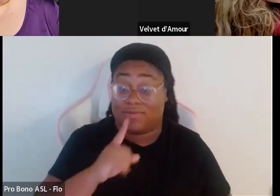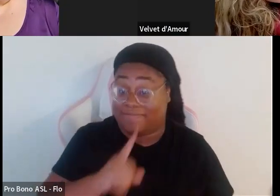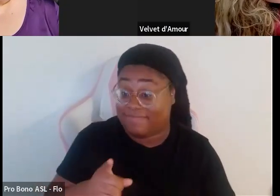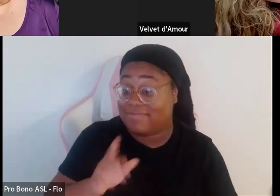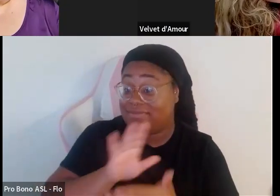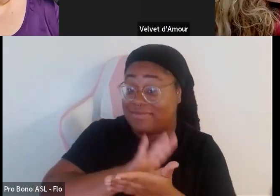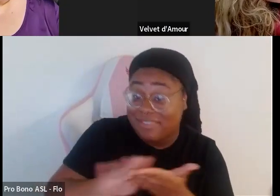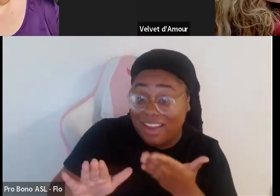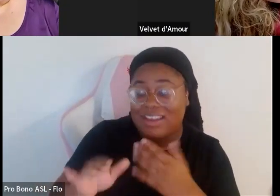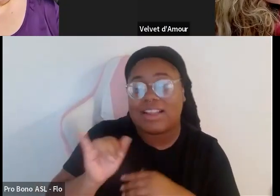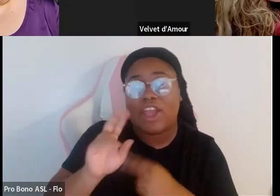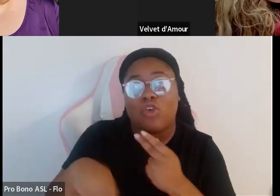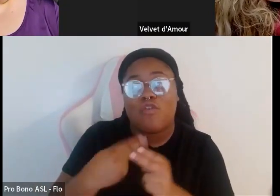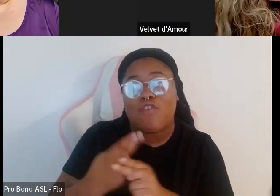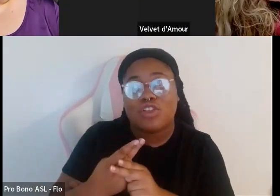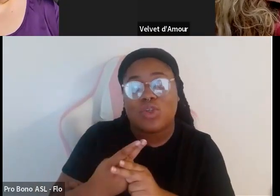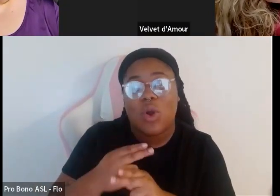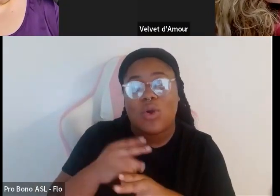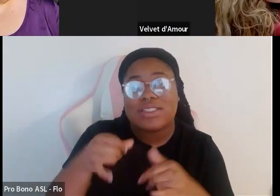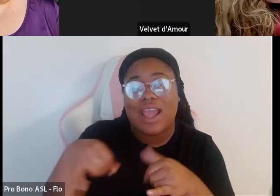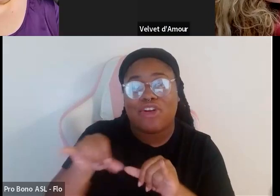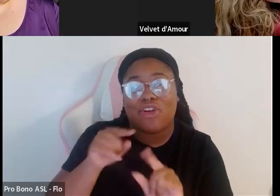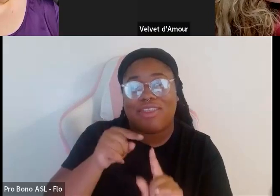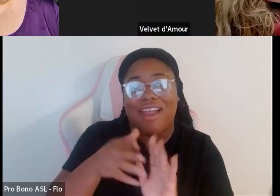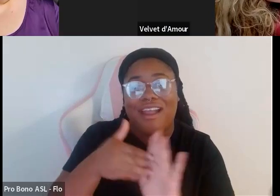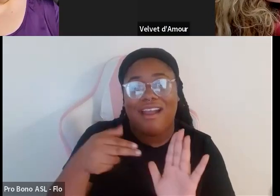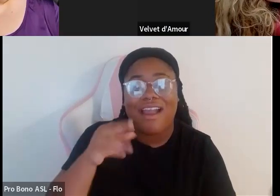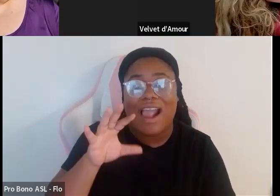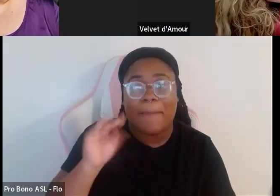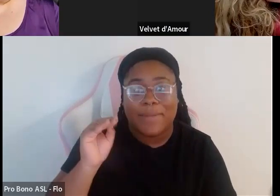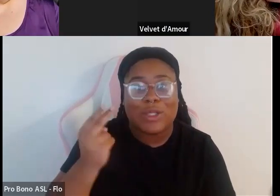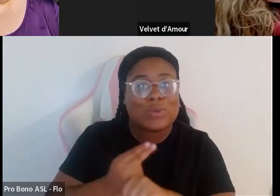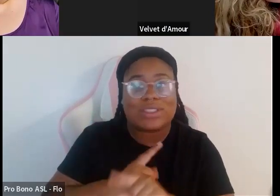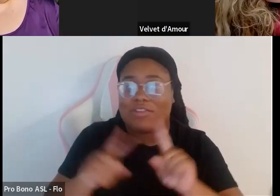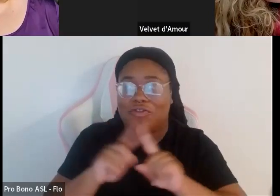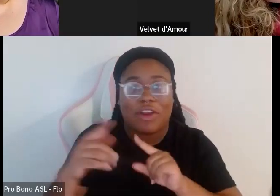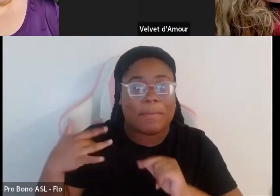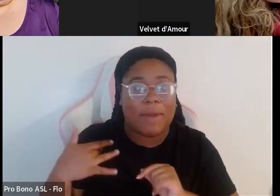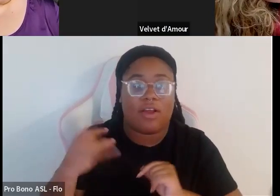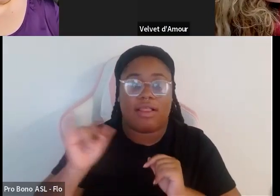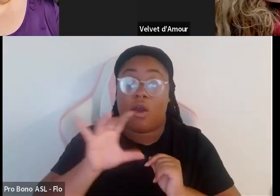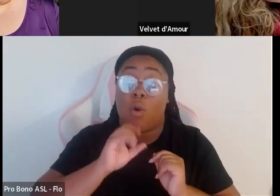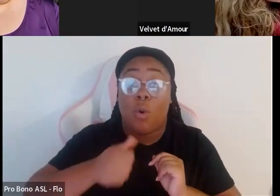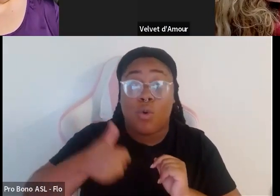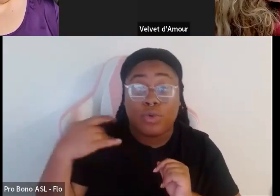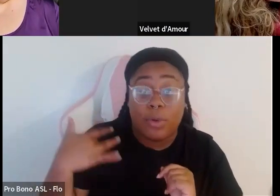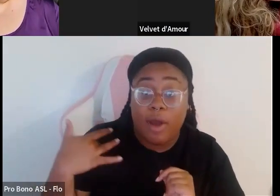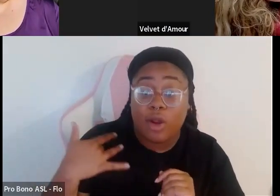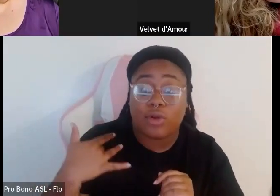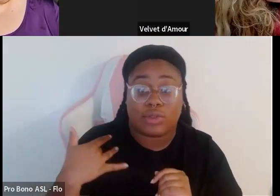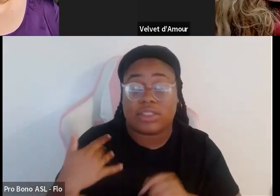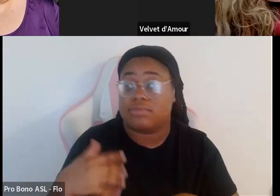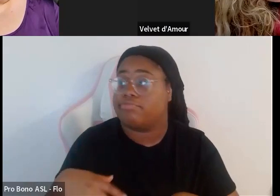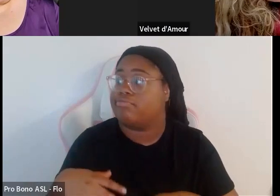company like Universal Standard oh yeah uses all different kinds of models now they use like older models they